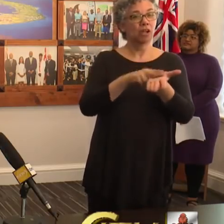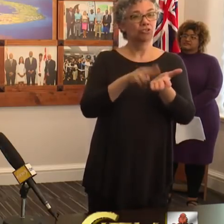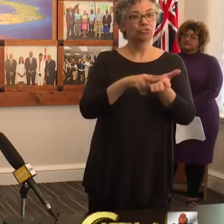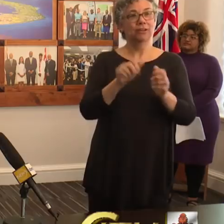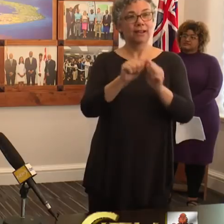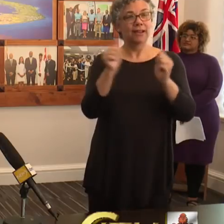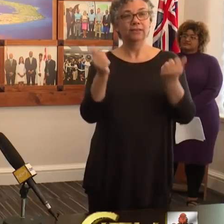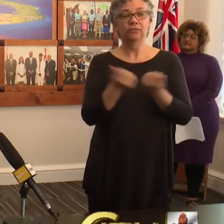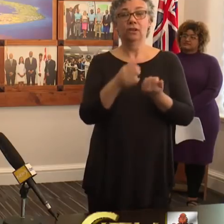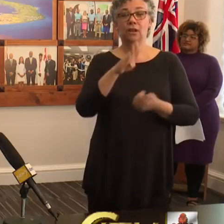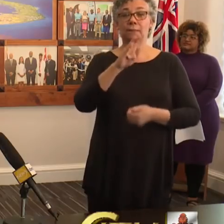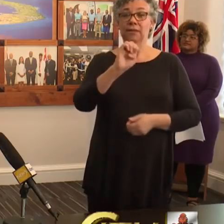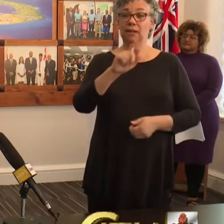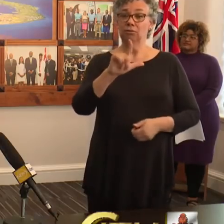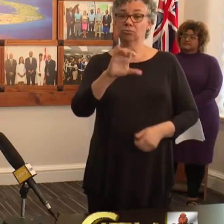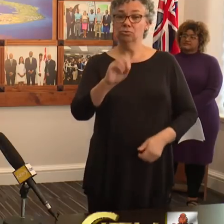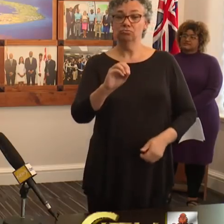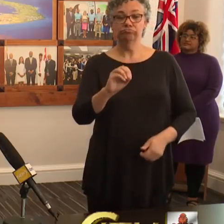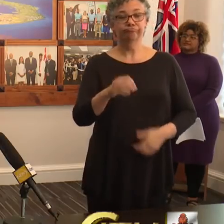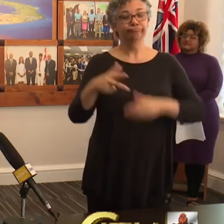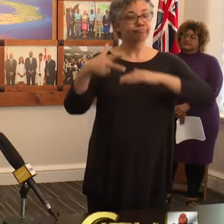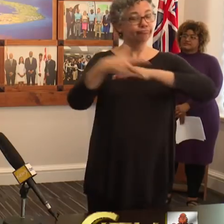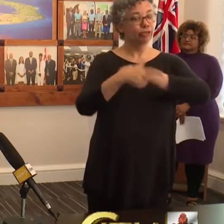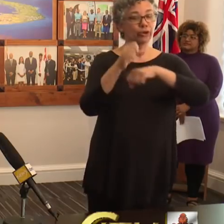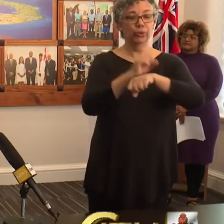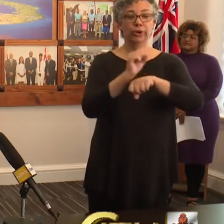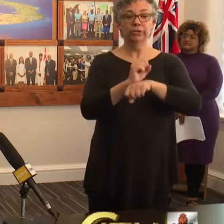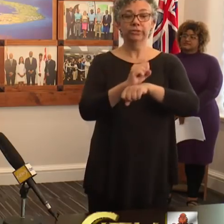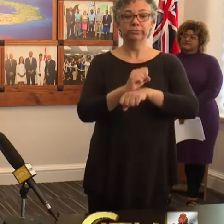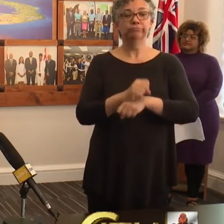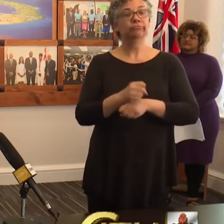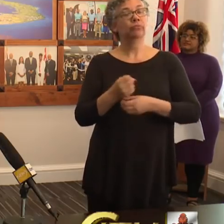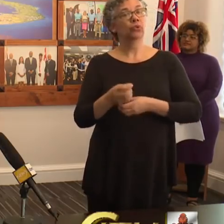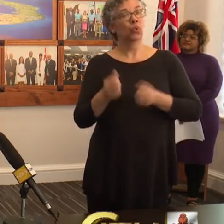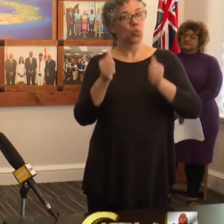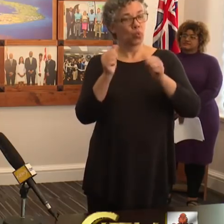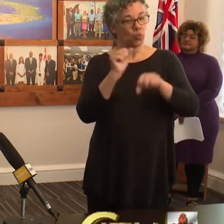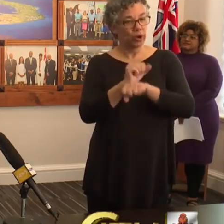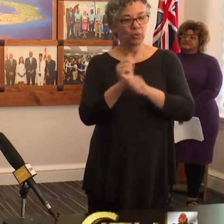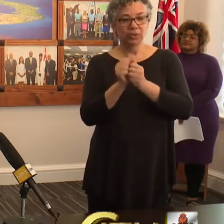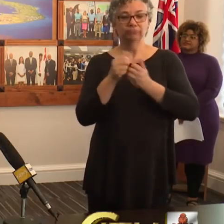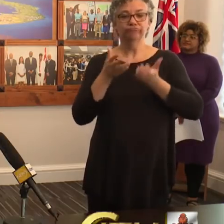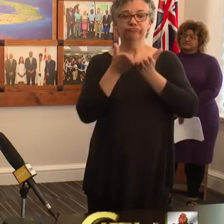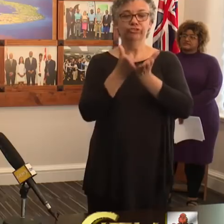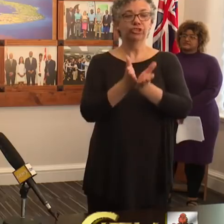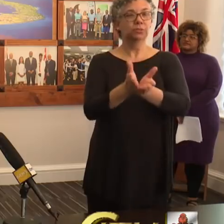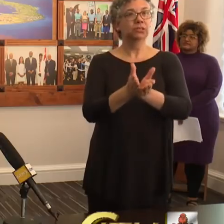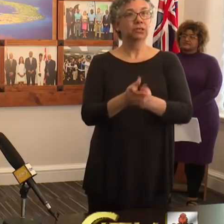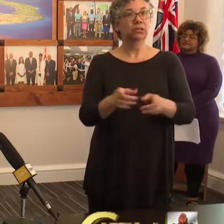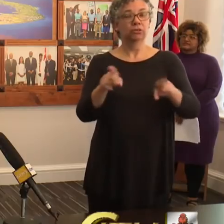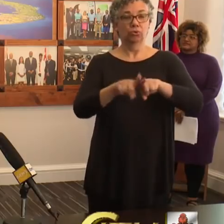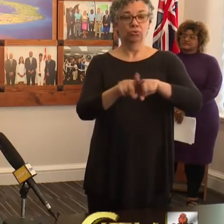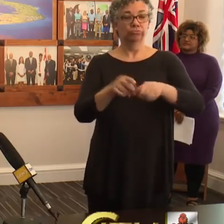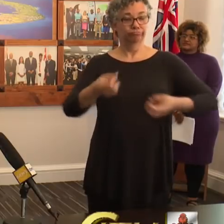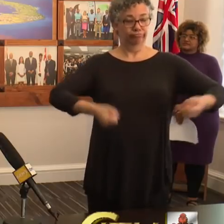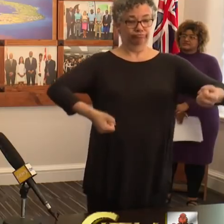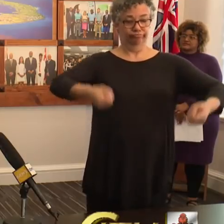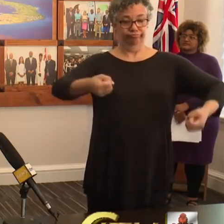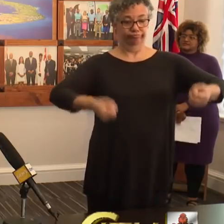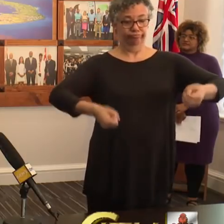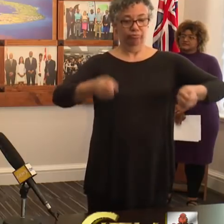Balco, dock workers uploading and unloading cargo ships, including the trucking regime that supports the aforementioned.